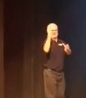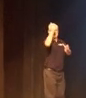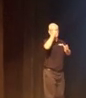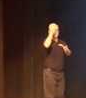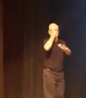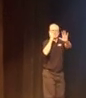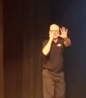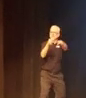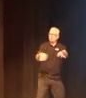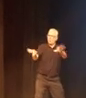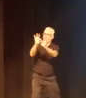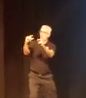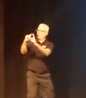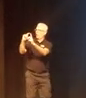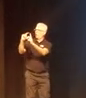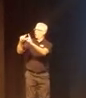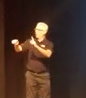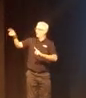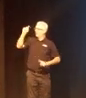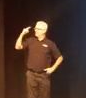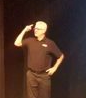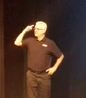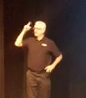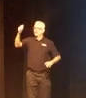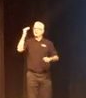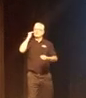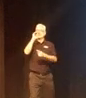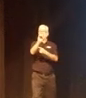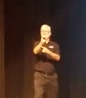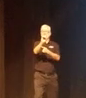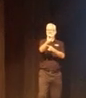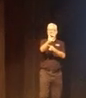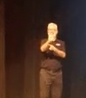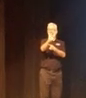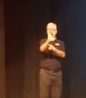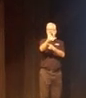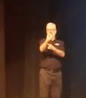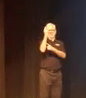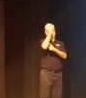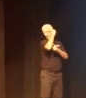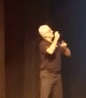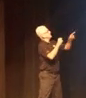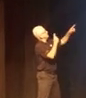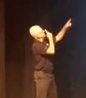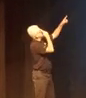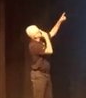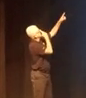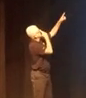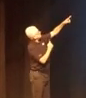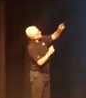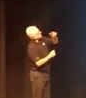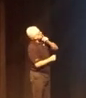Deficit thinking. It's a very important word that you need to think about. Deficit thinking.